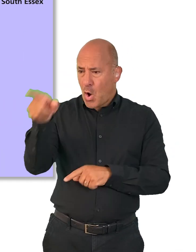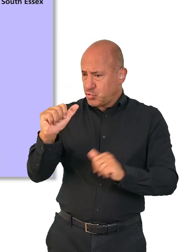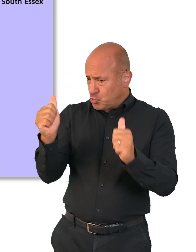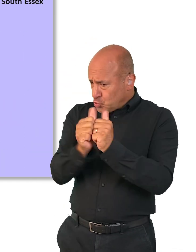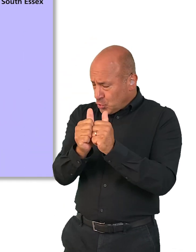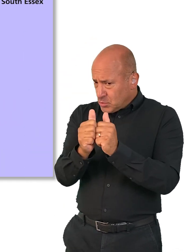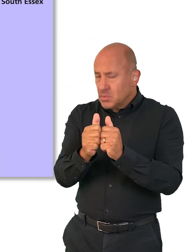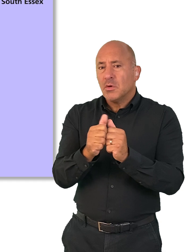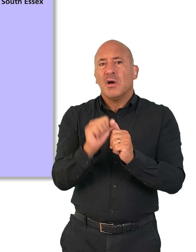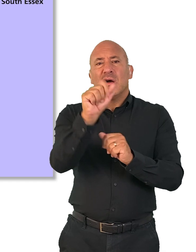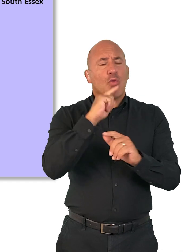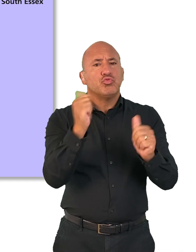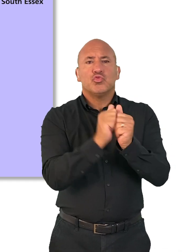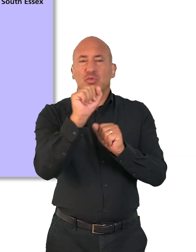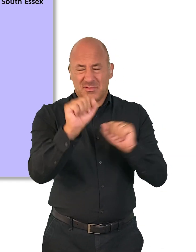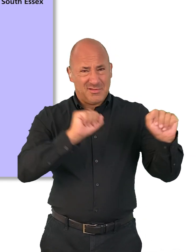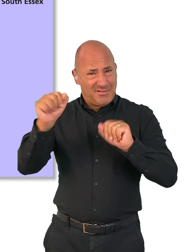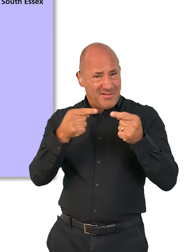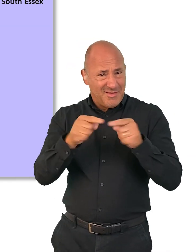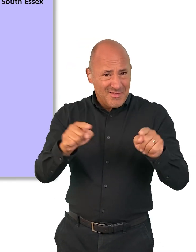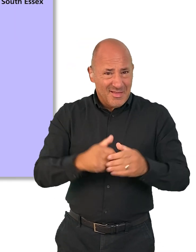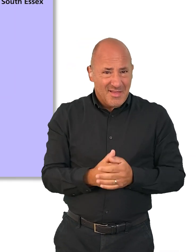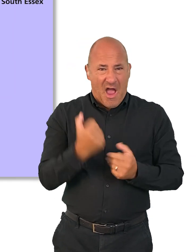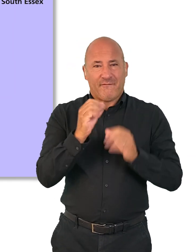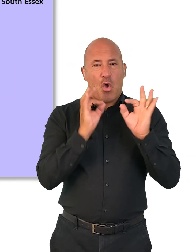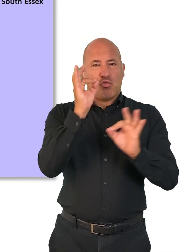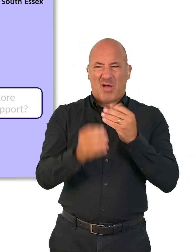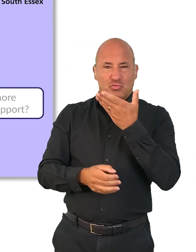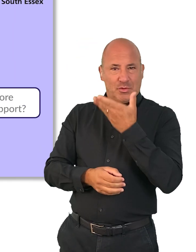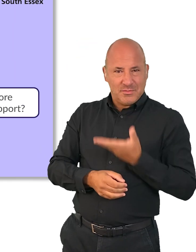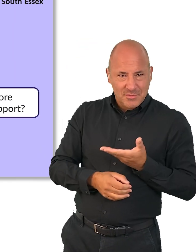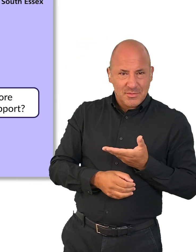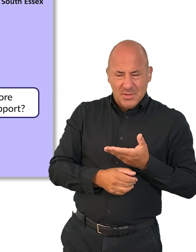person may not work well for you. Use these questions as a guide to explore treatment options.